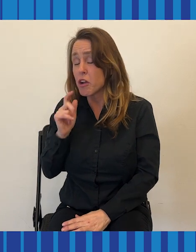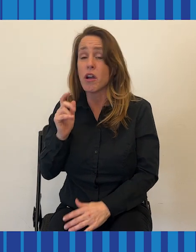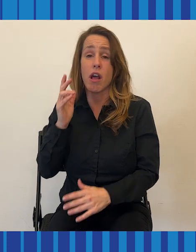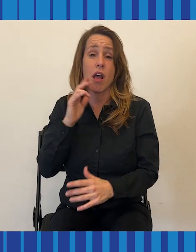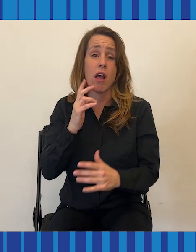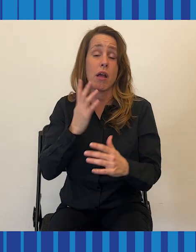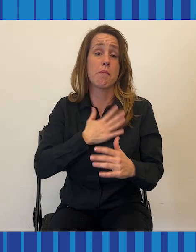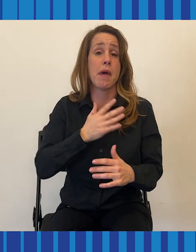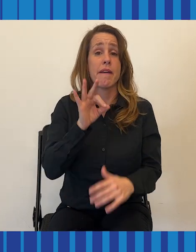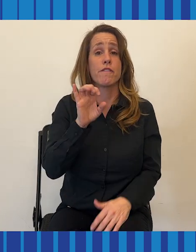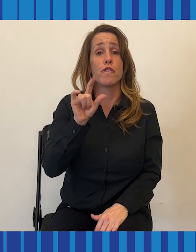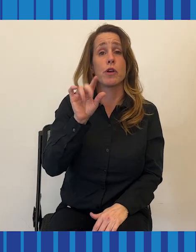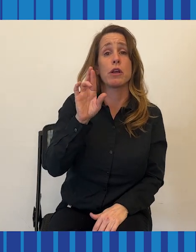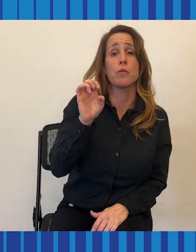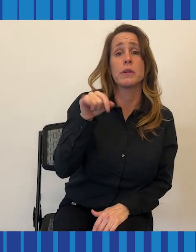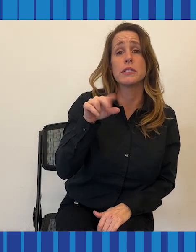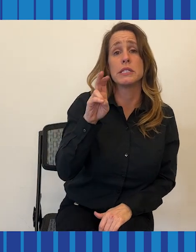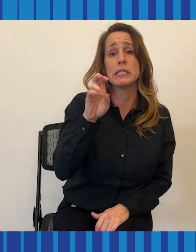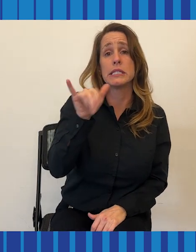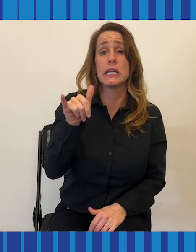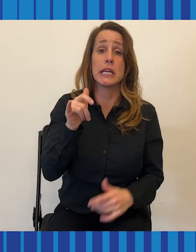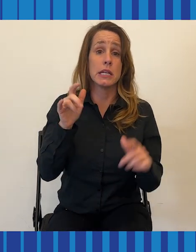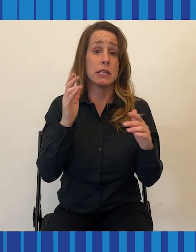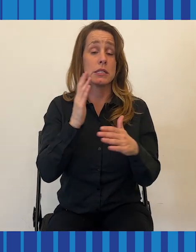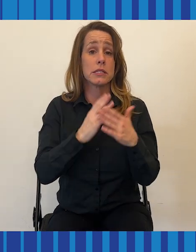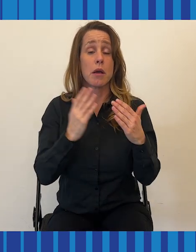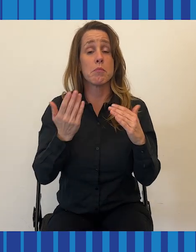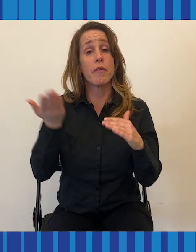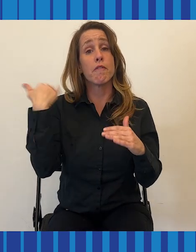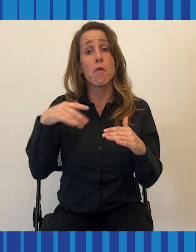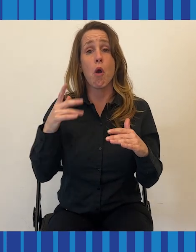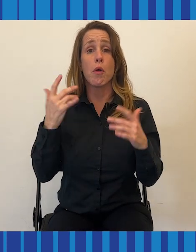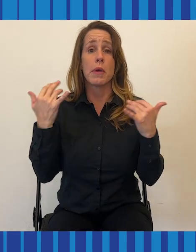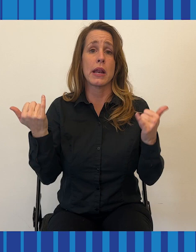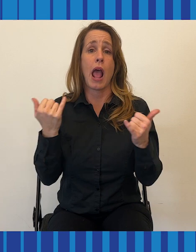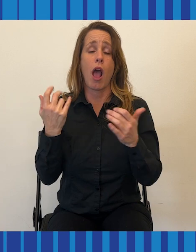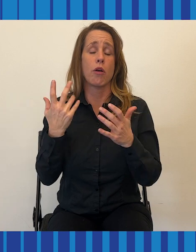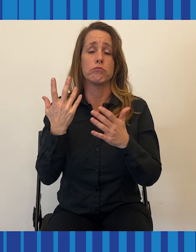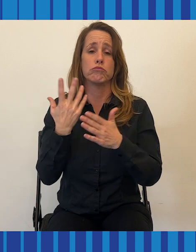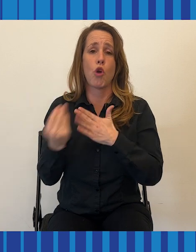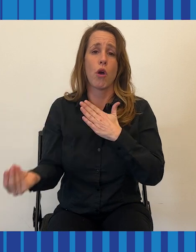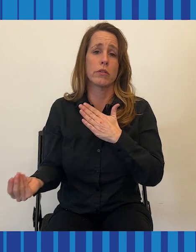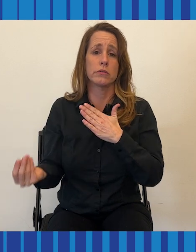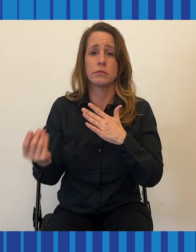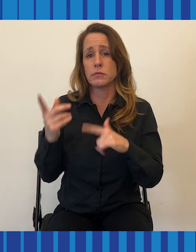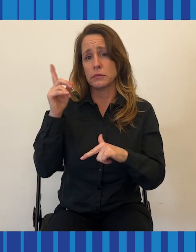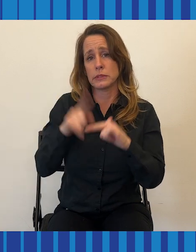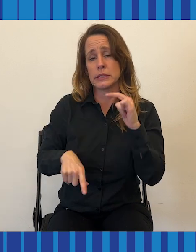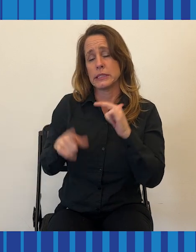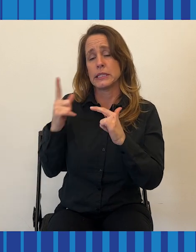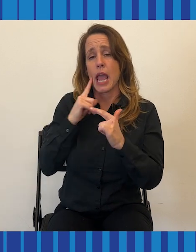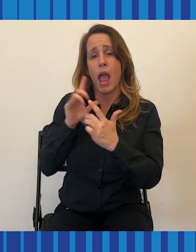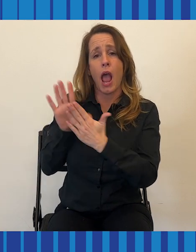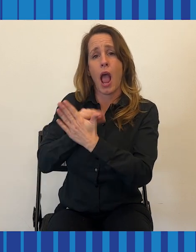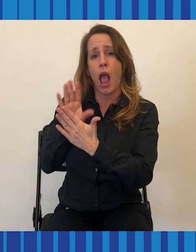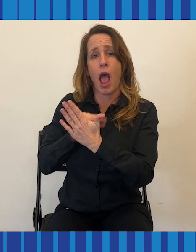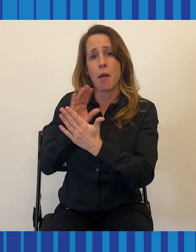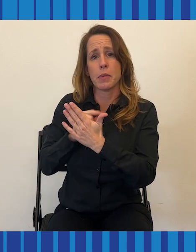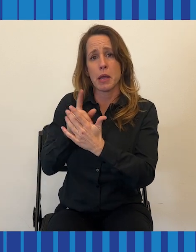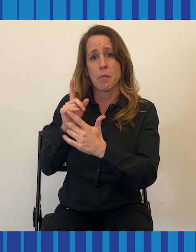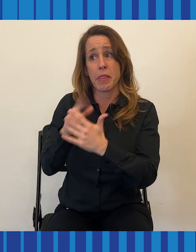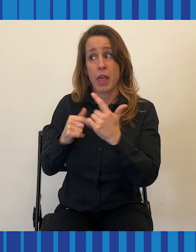I've actually lost some of the frequencies that are at the high end altogether. They can't be replicated.